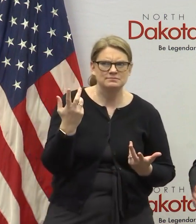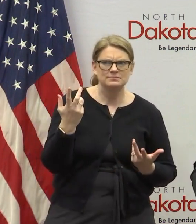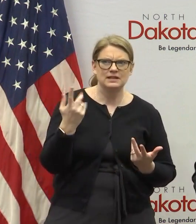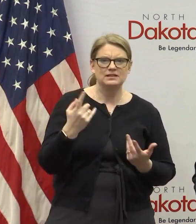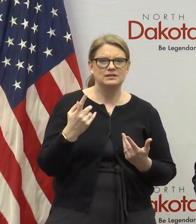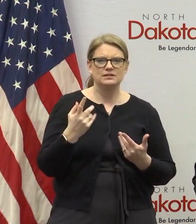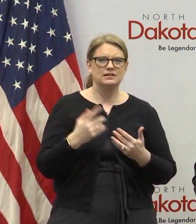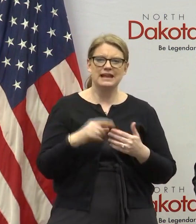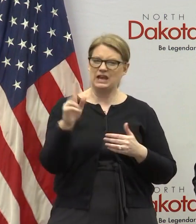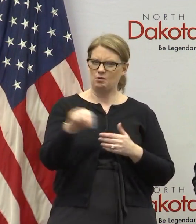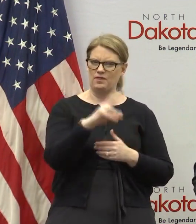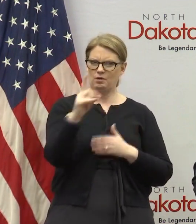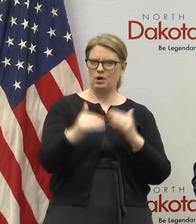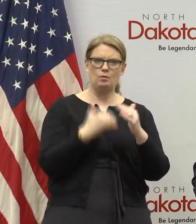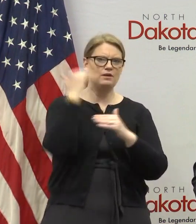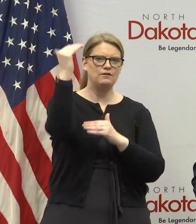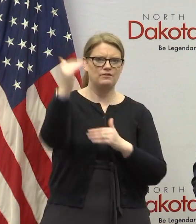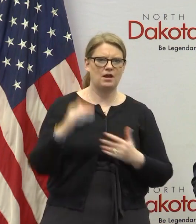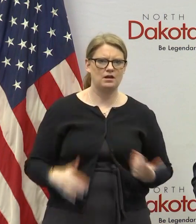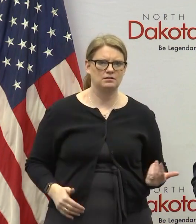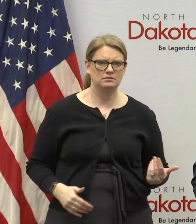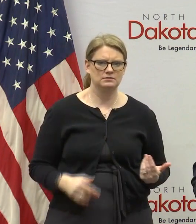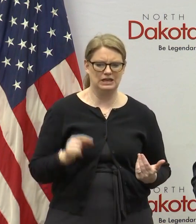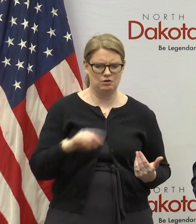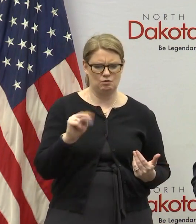you went too far in north dakota well